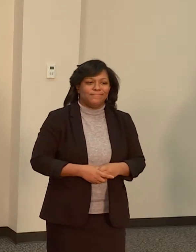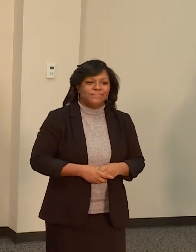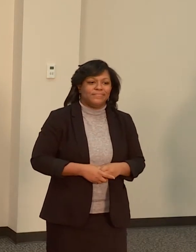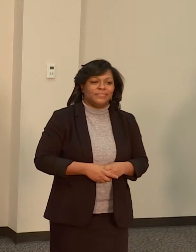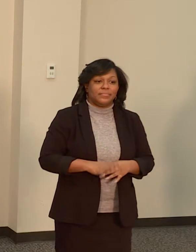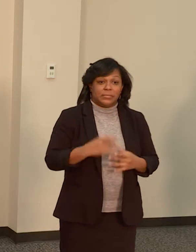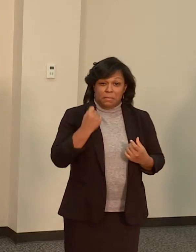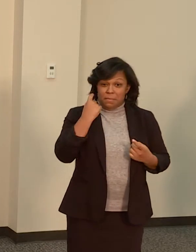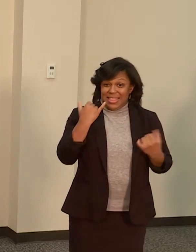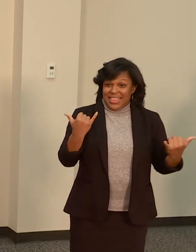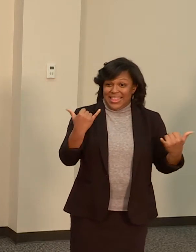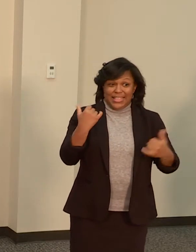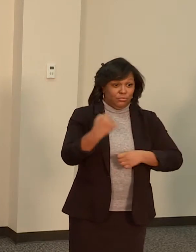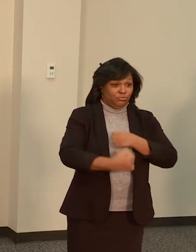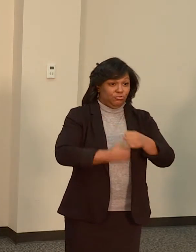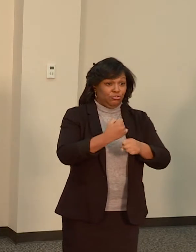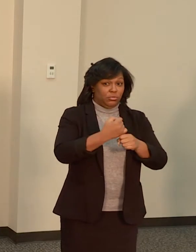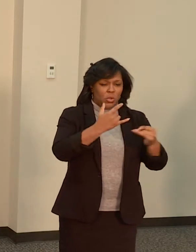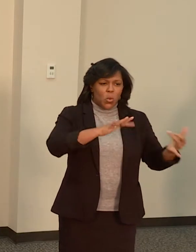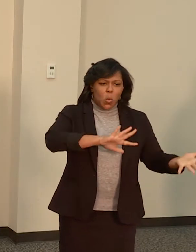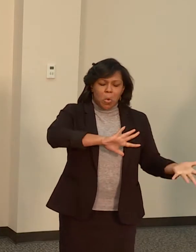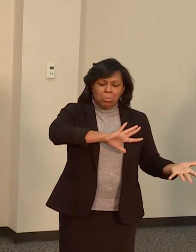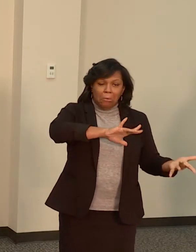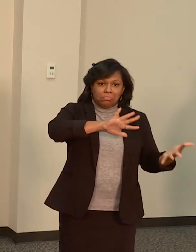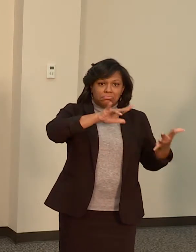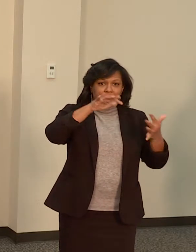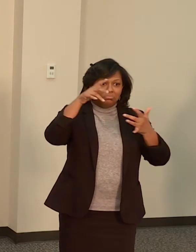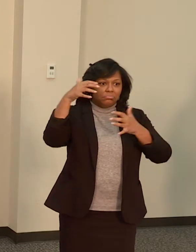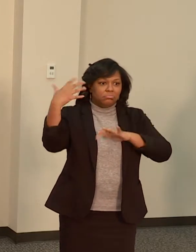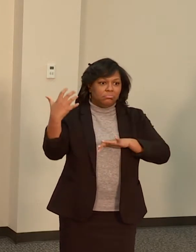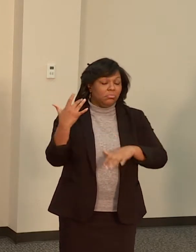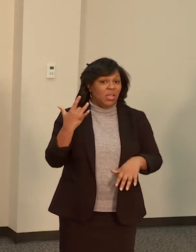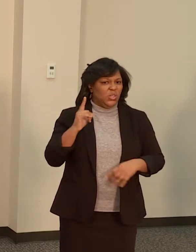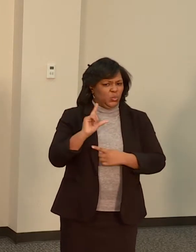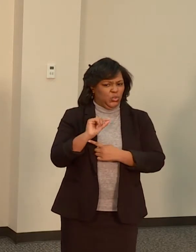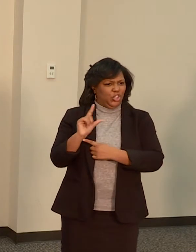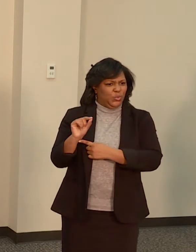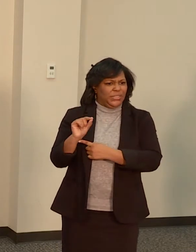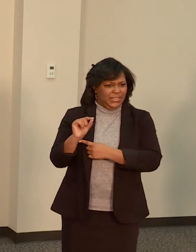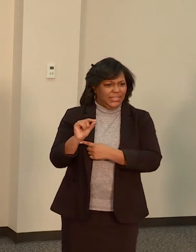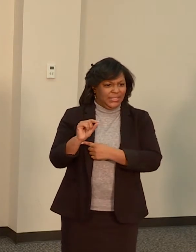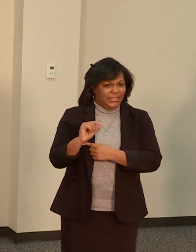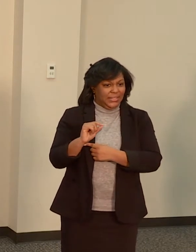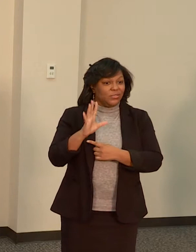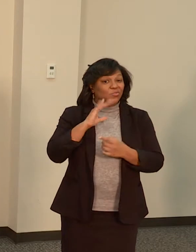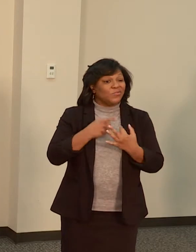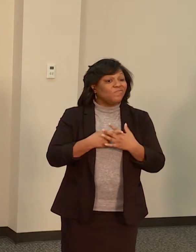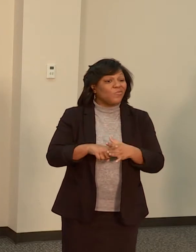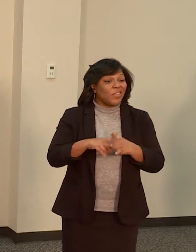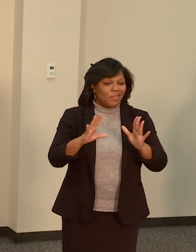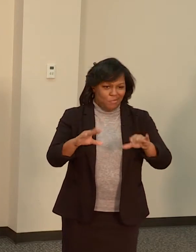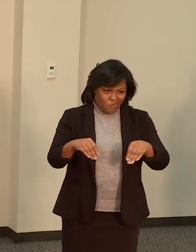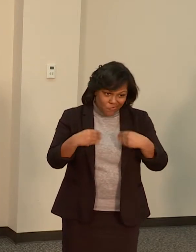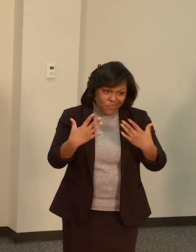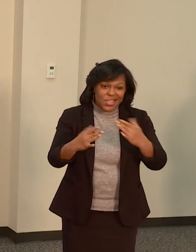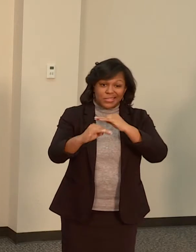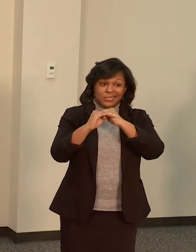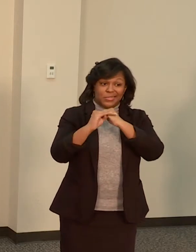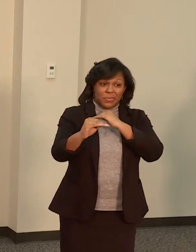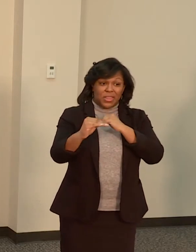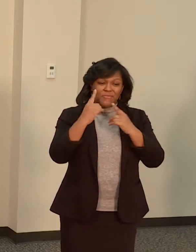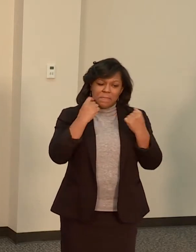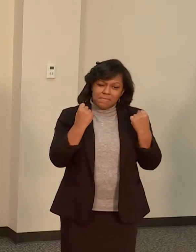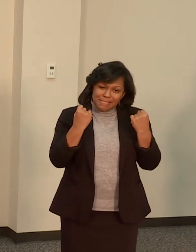year in modern history, especially in Minneapolis, this initiative has continued to provide a sense of stability for so many